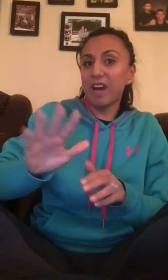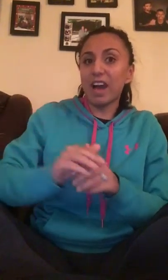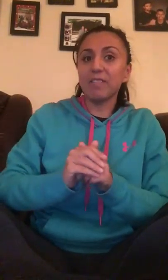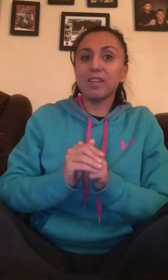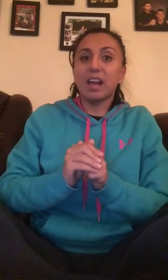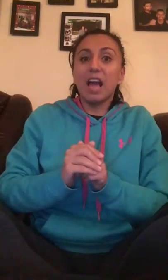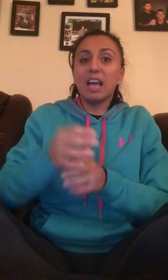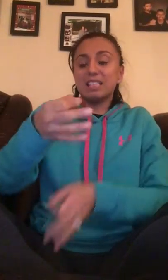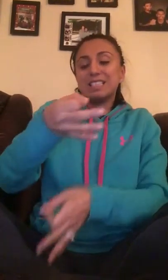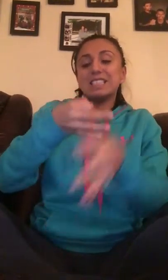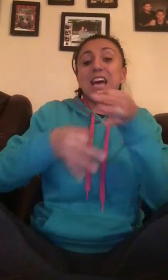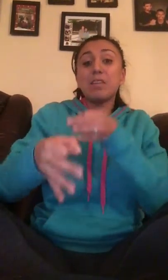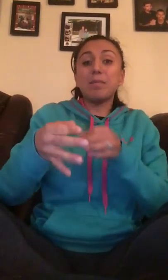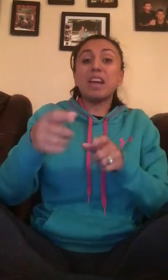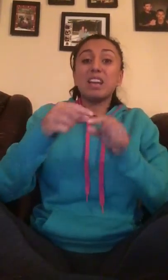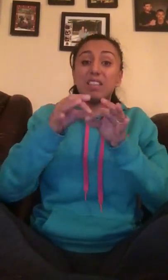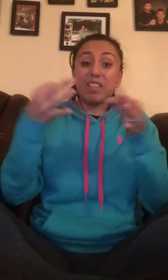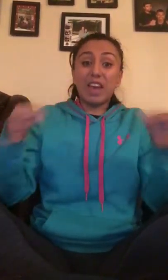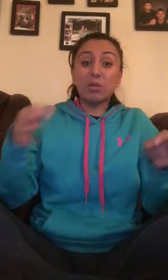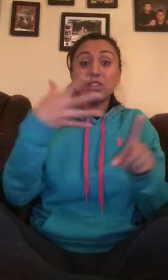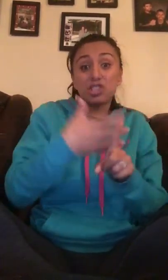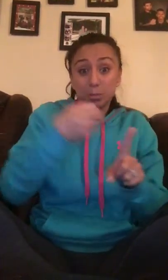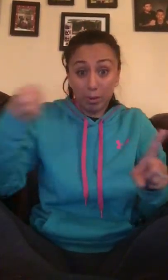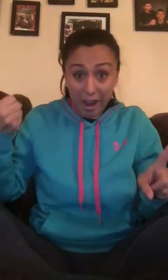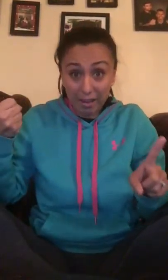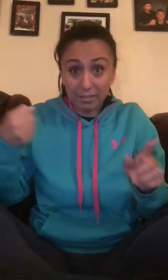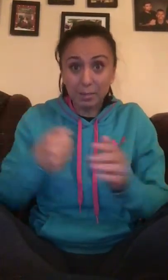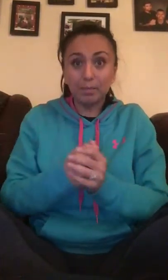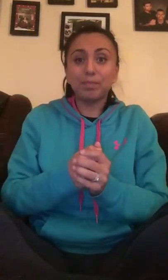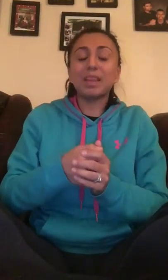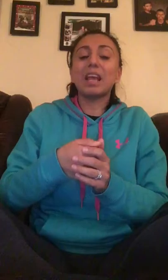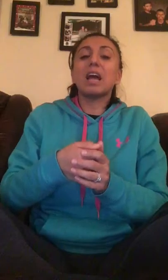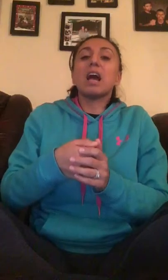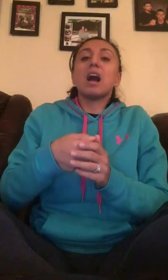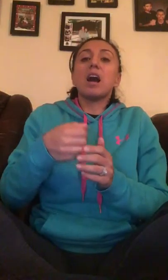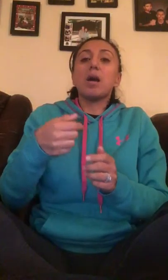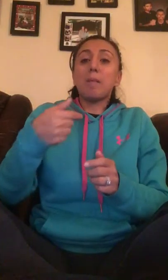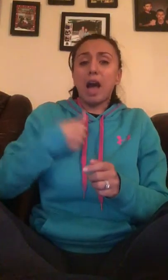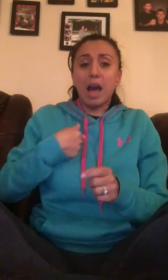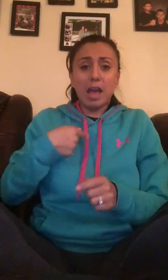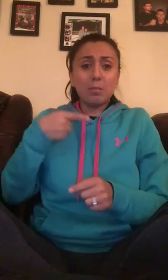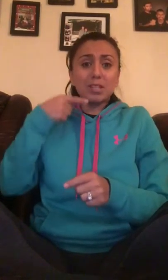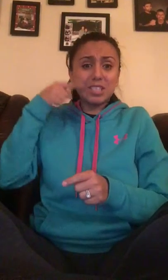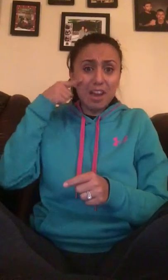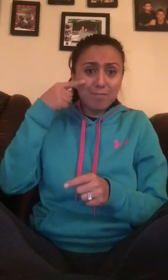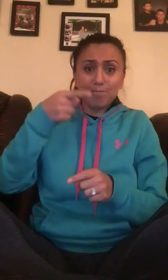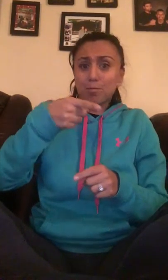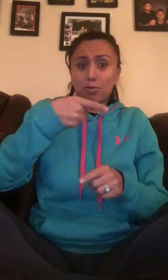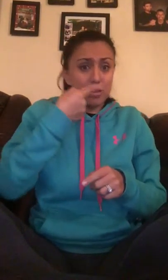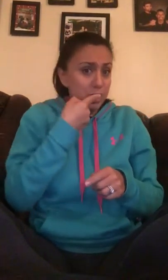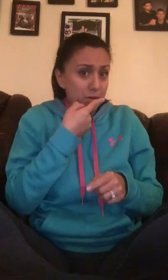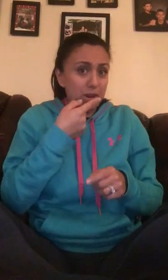5 instead of being language deprived. I am a deaf or hearing